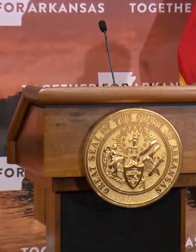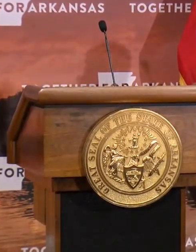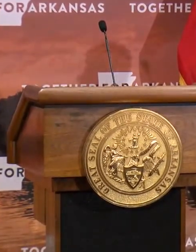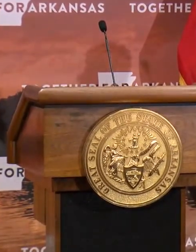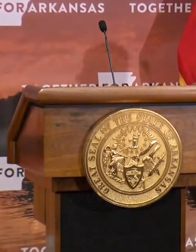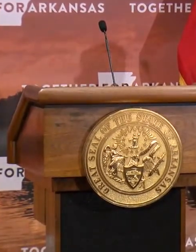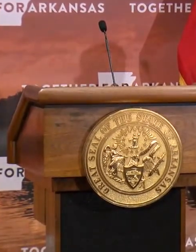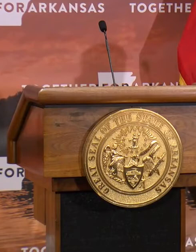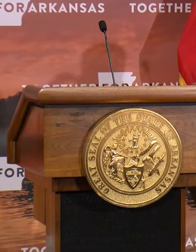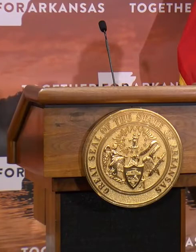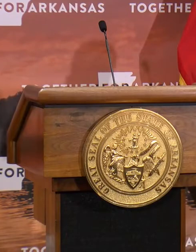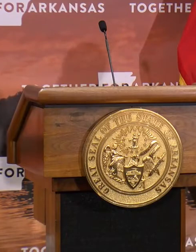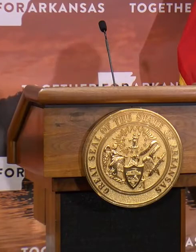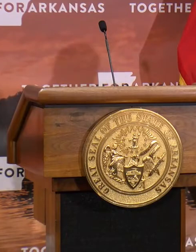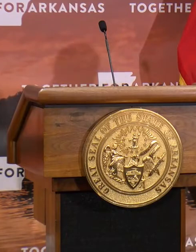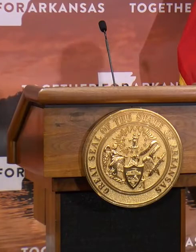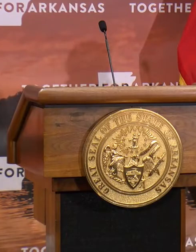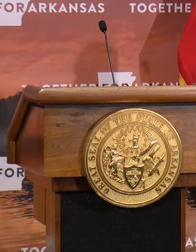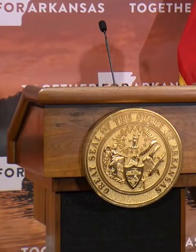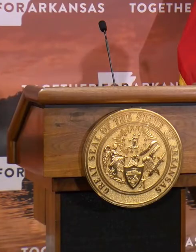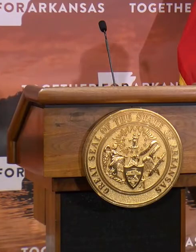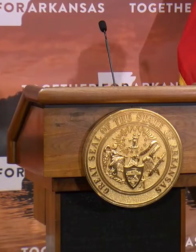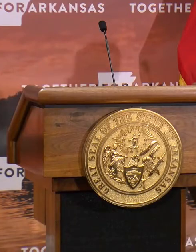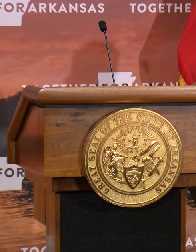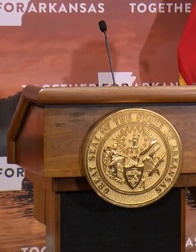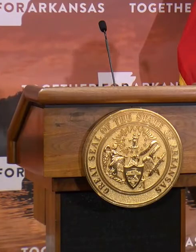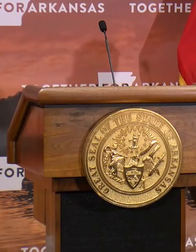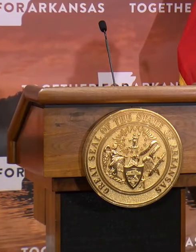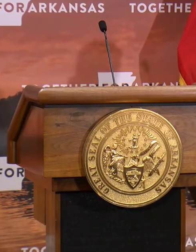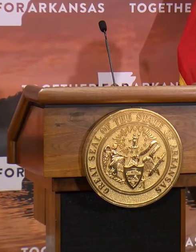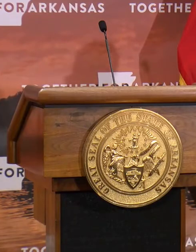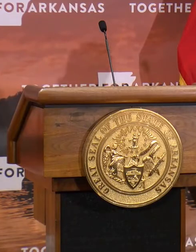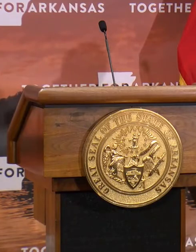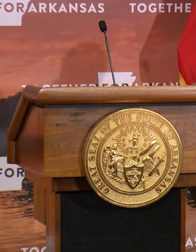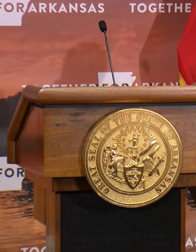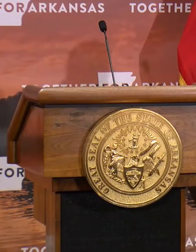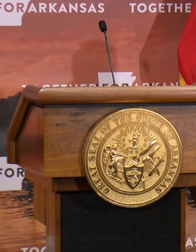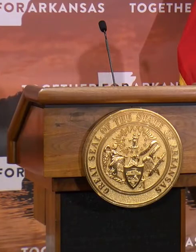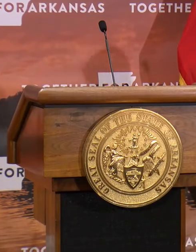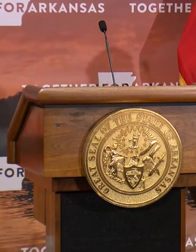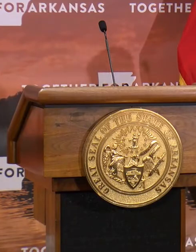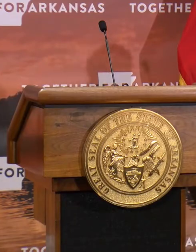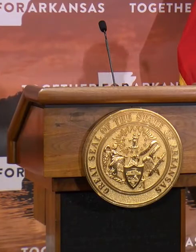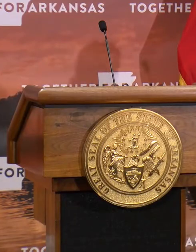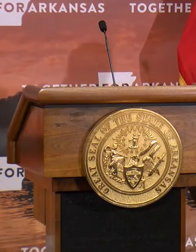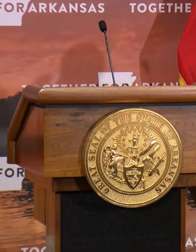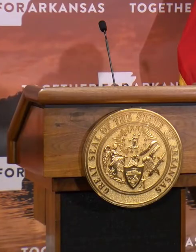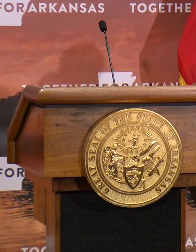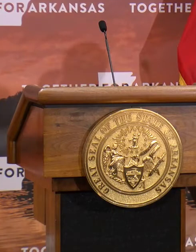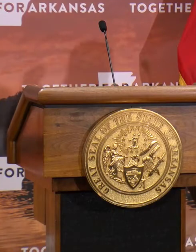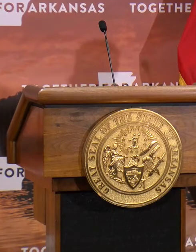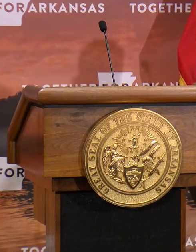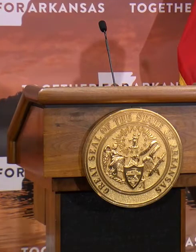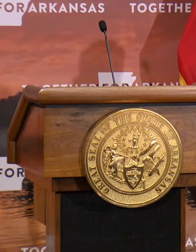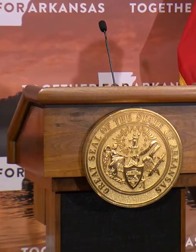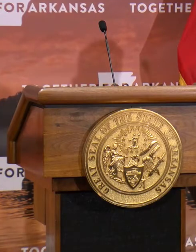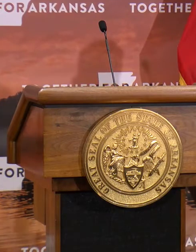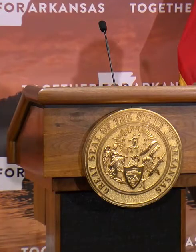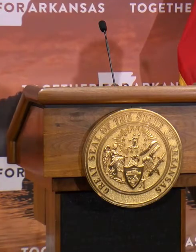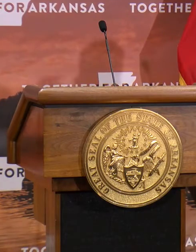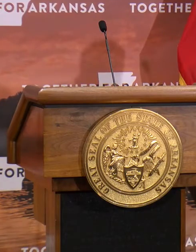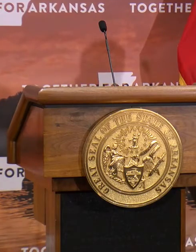for your responsibility to help the people be safe in school and at home.